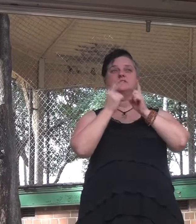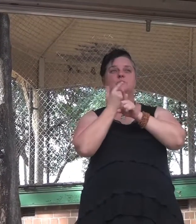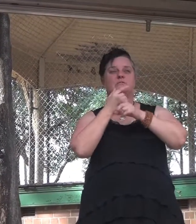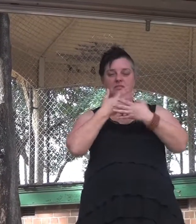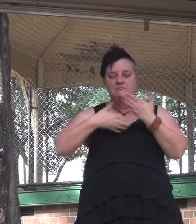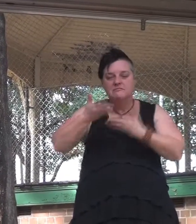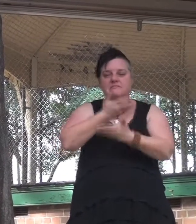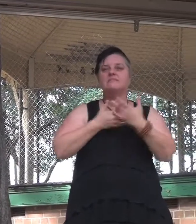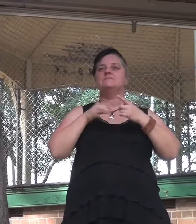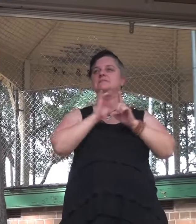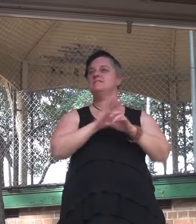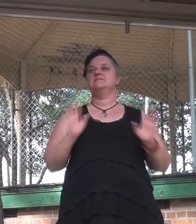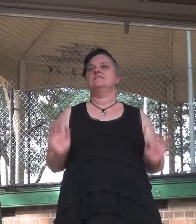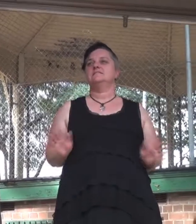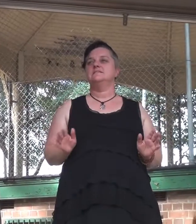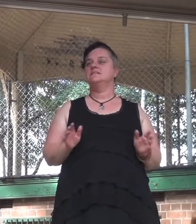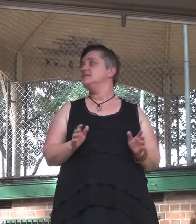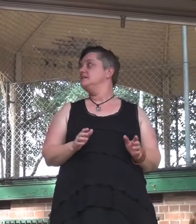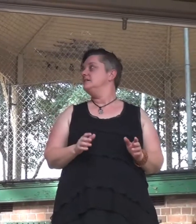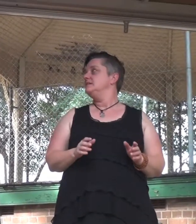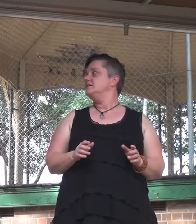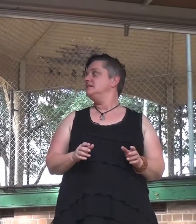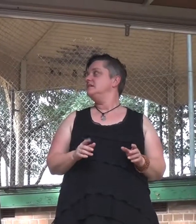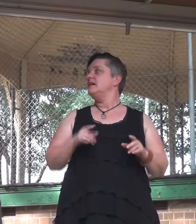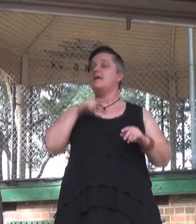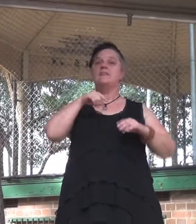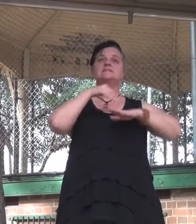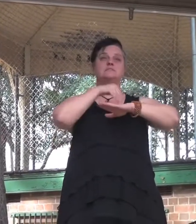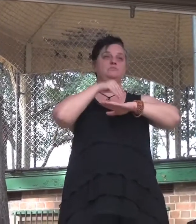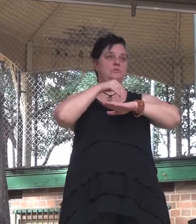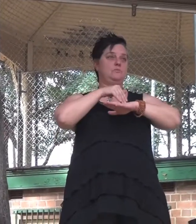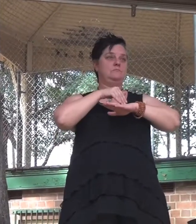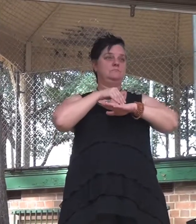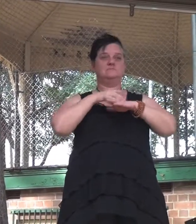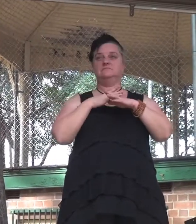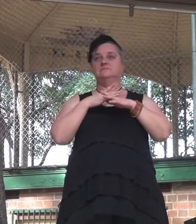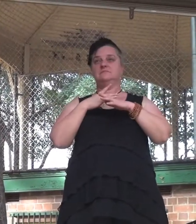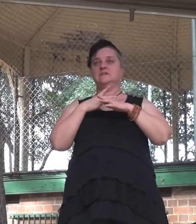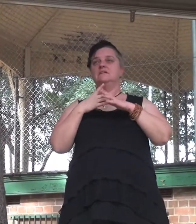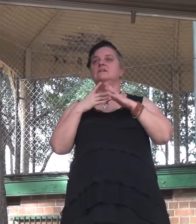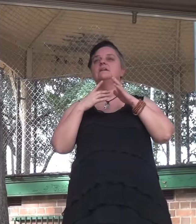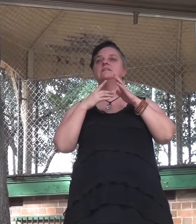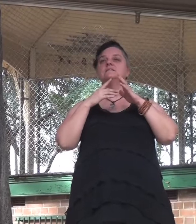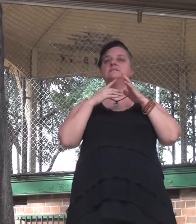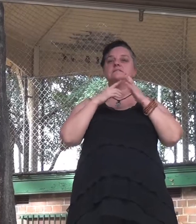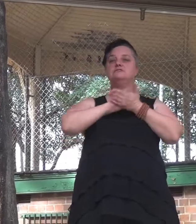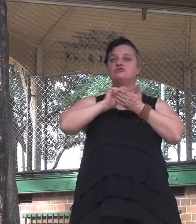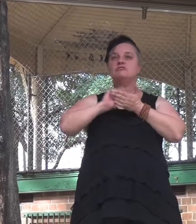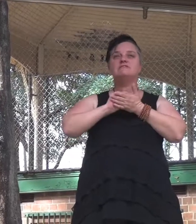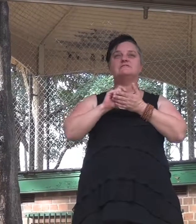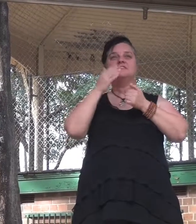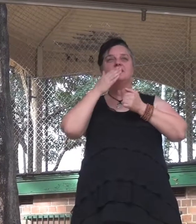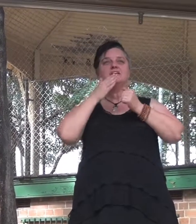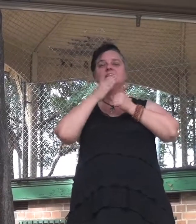about the press. That, ladies and gentlemen, is the problem with our press. To report for all of us, whether it's the Net or Press,